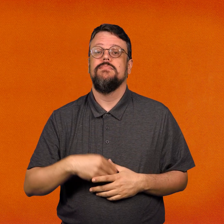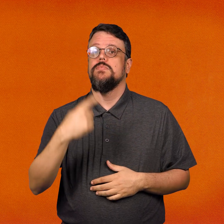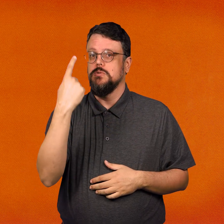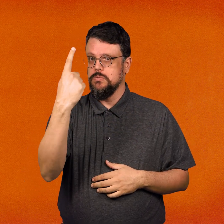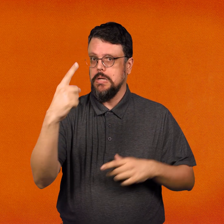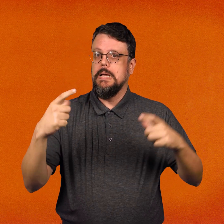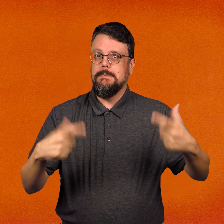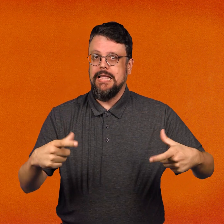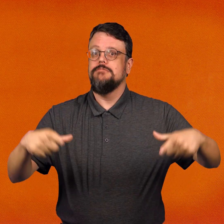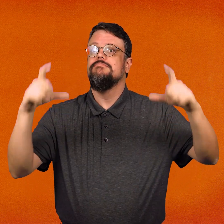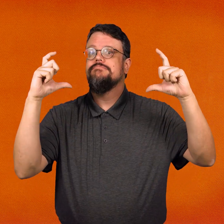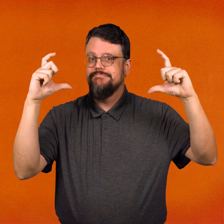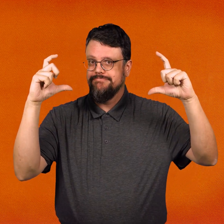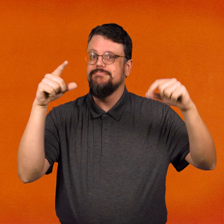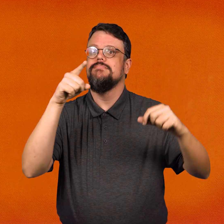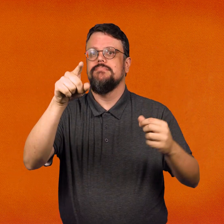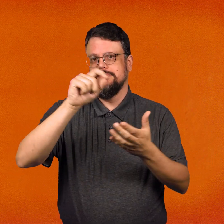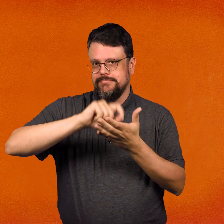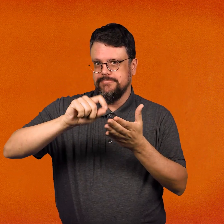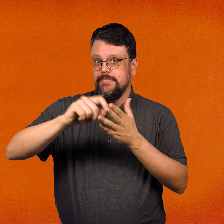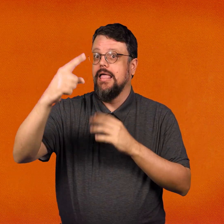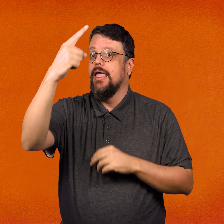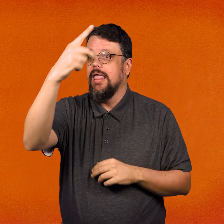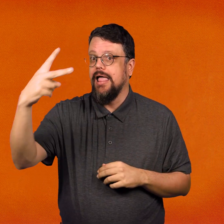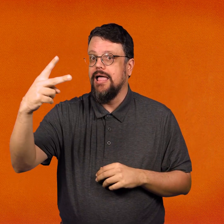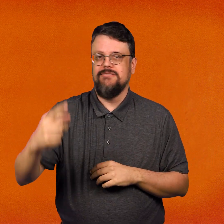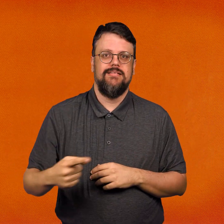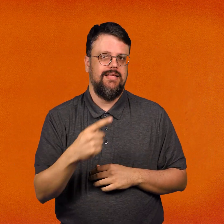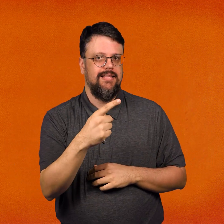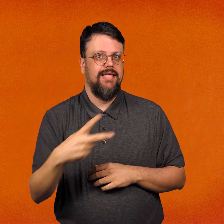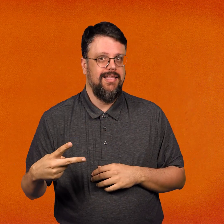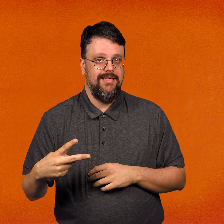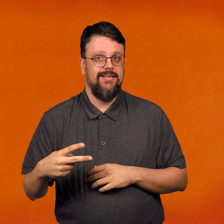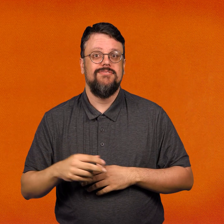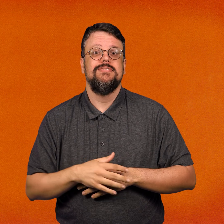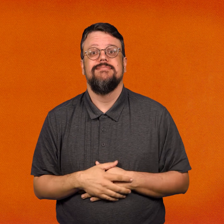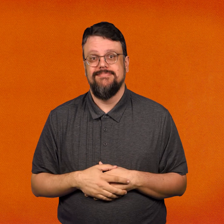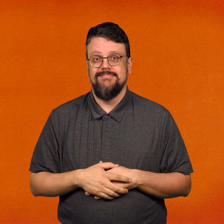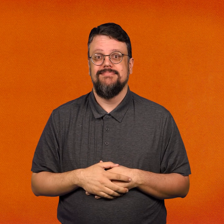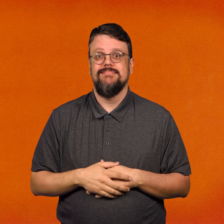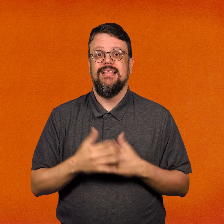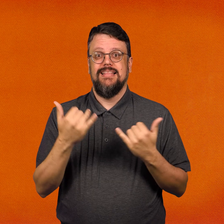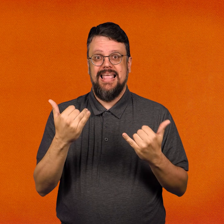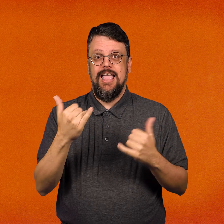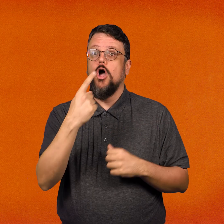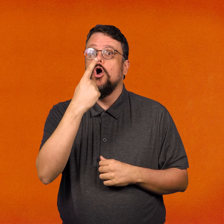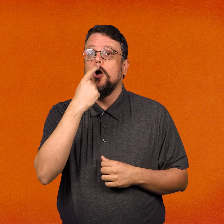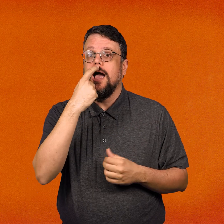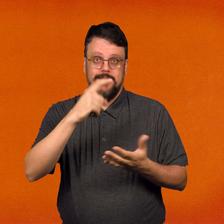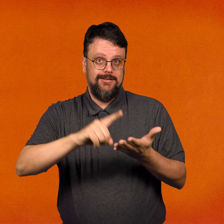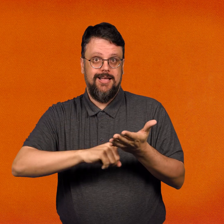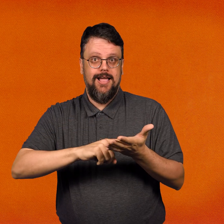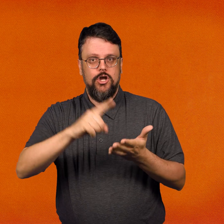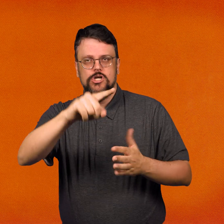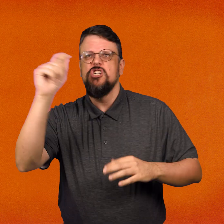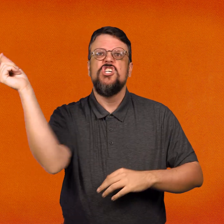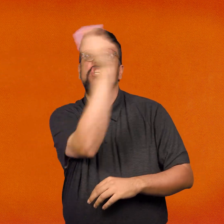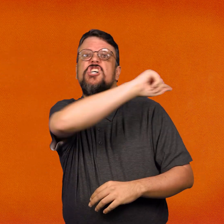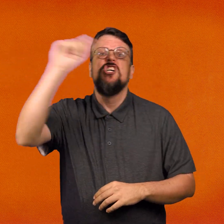plates. On one plate, write one-half in each of the two parts. With the red crayon, shade in